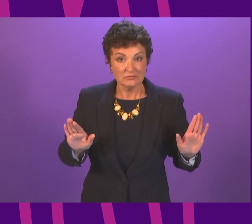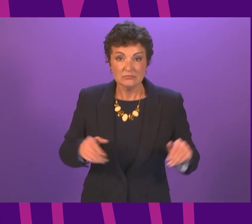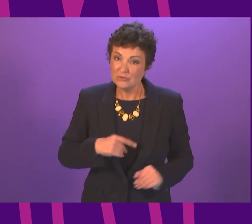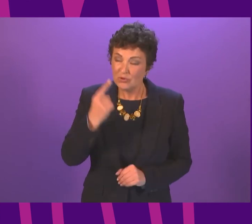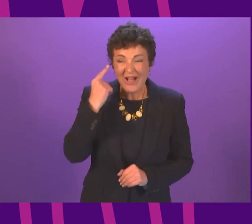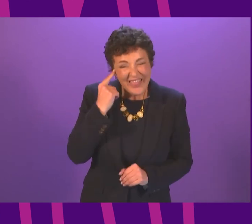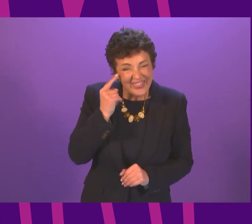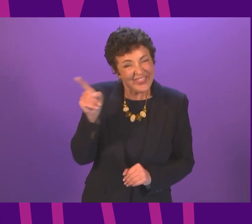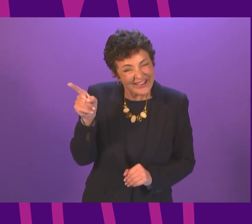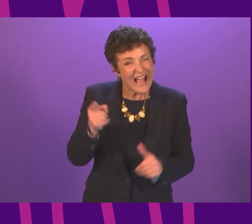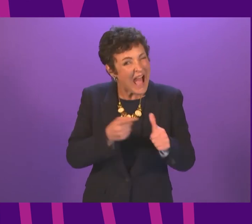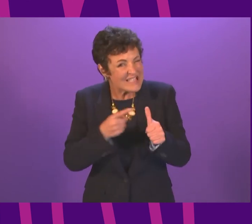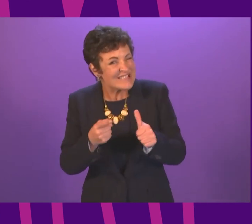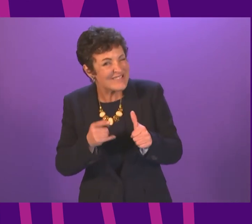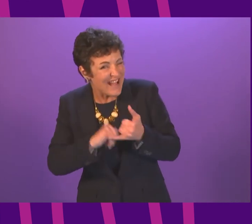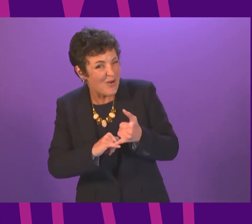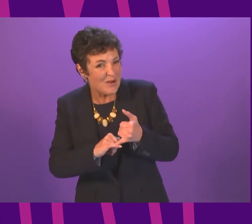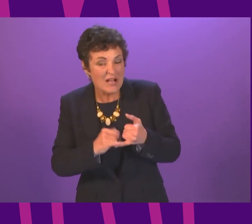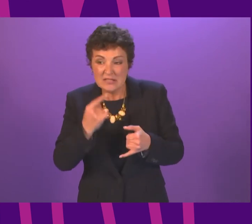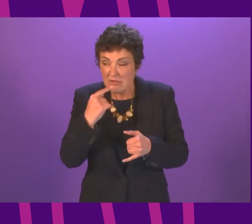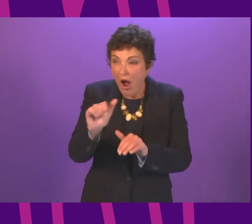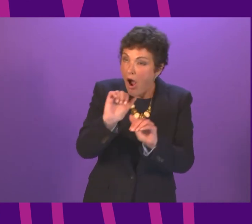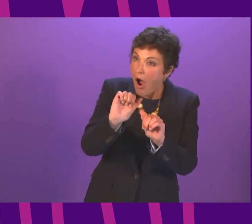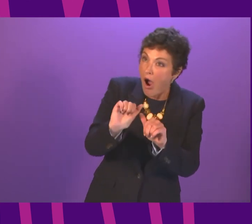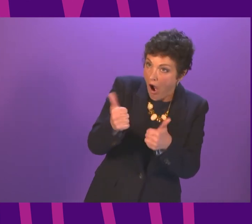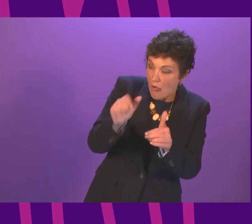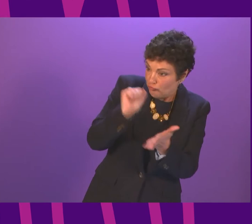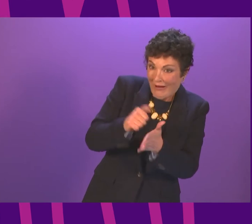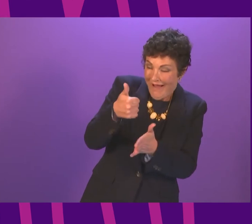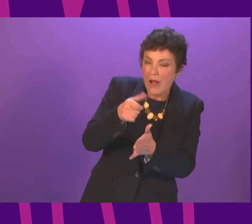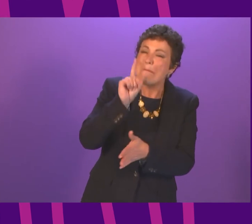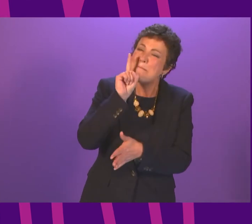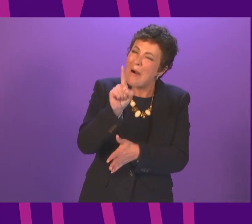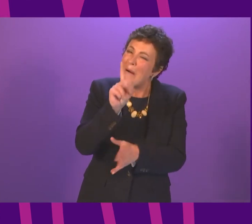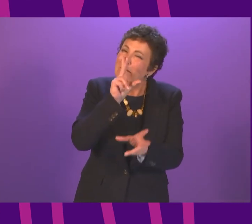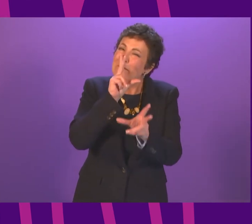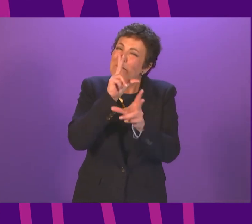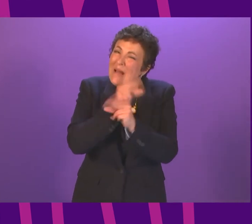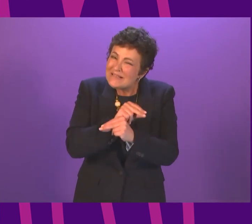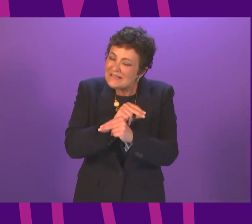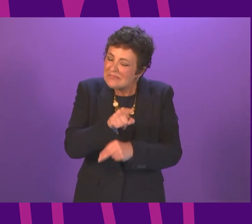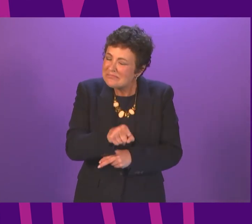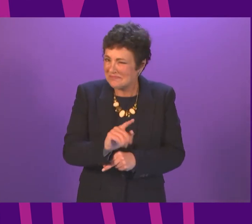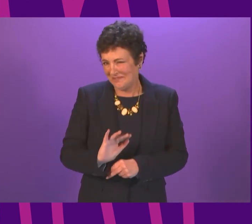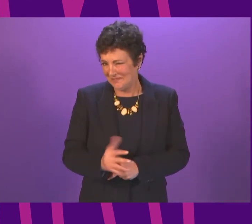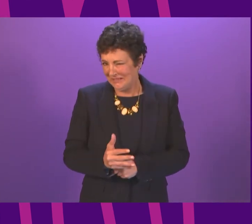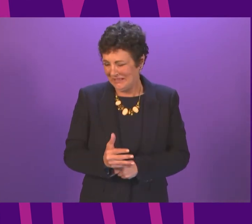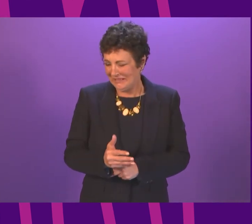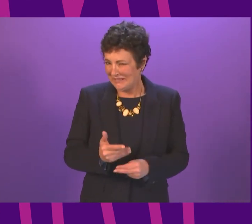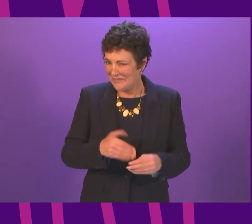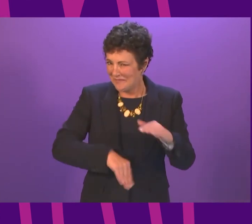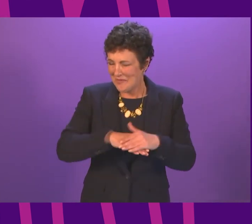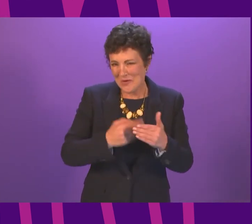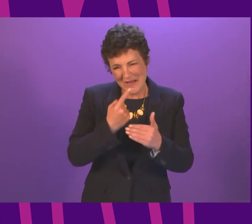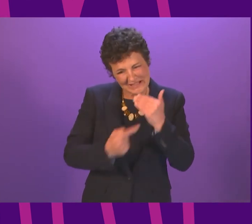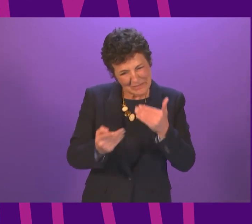real omission to say all of the things Anas Sarwa has rightly said, but to leave out the fact of the full independent public